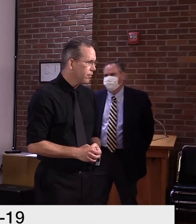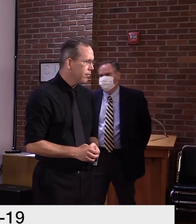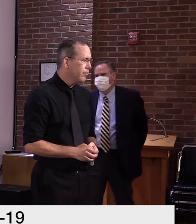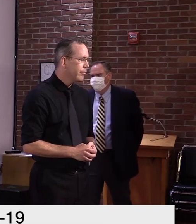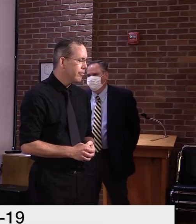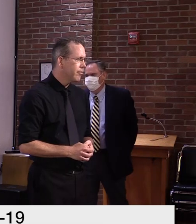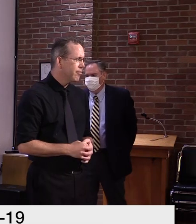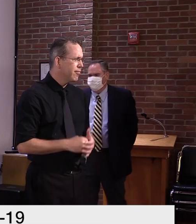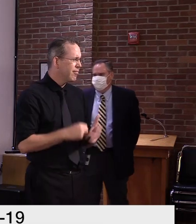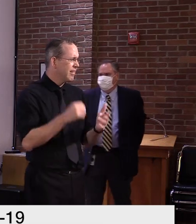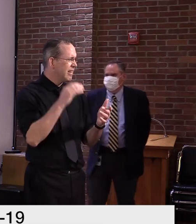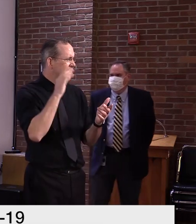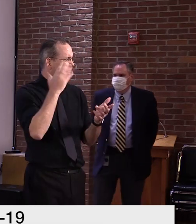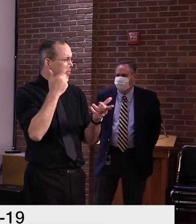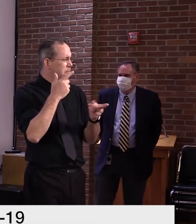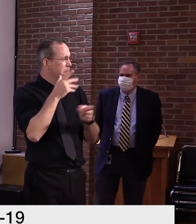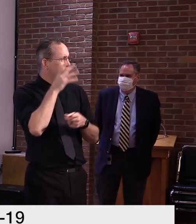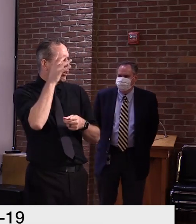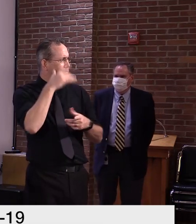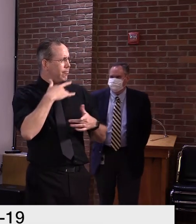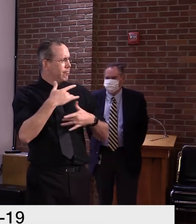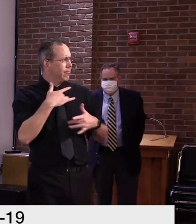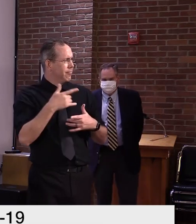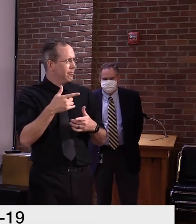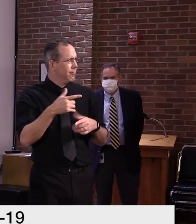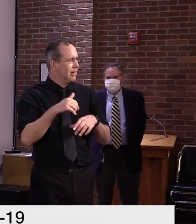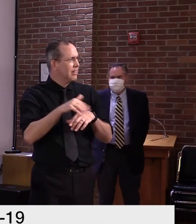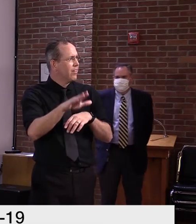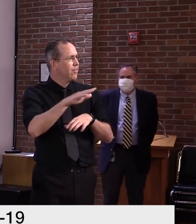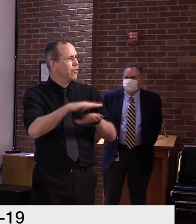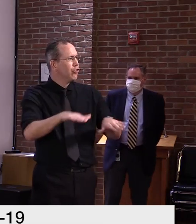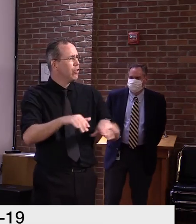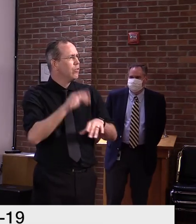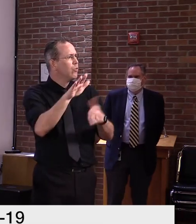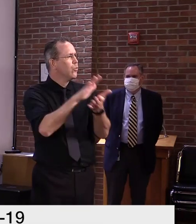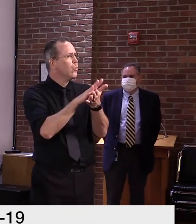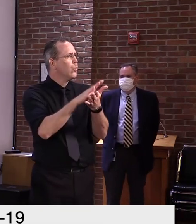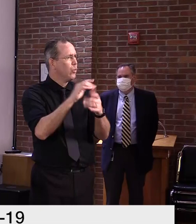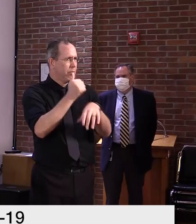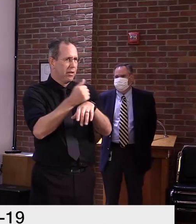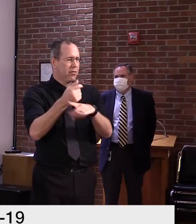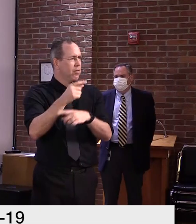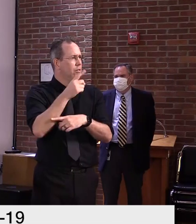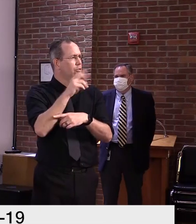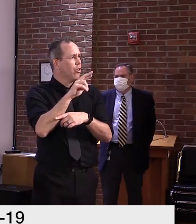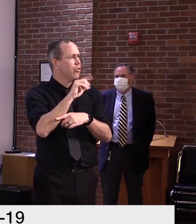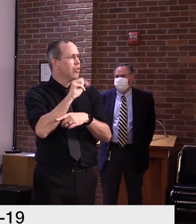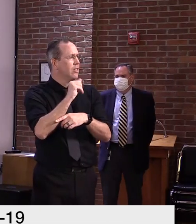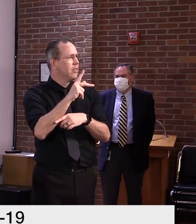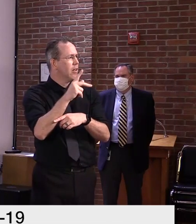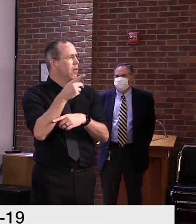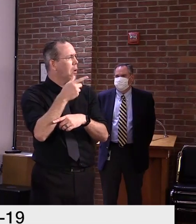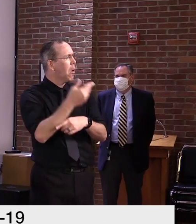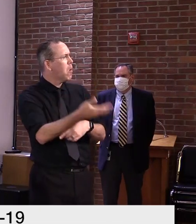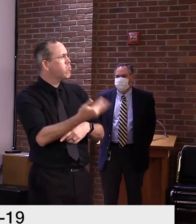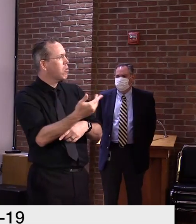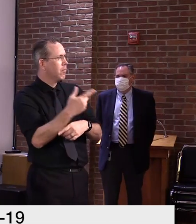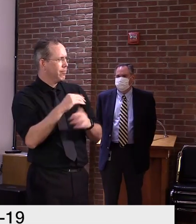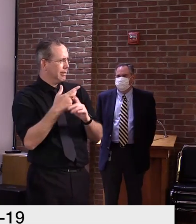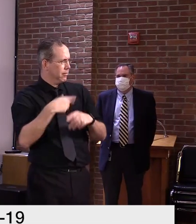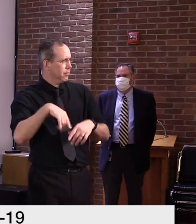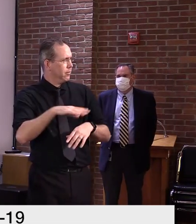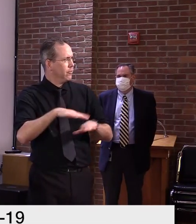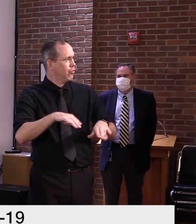Uh, governor, what's your assessment on that? I just fundamentally disagree. Um, I believe that we